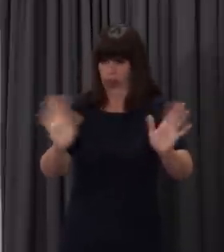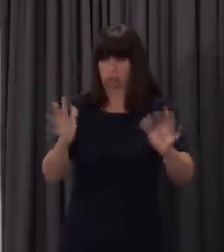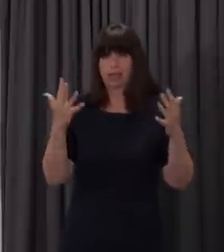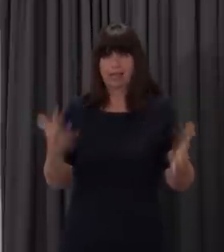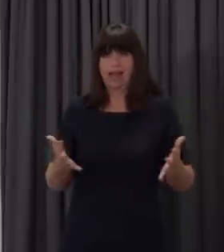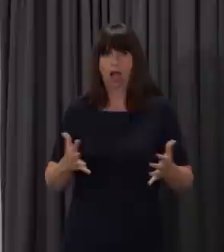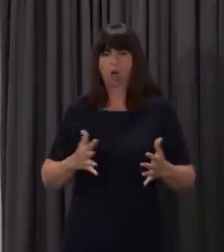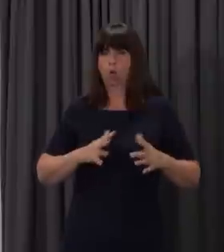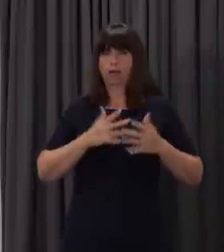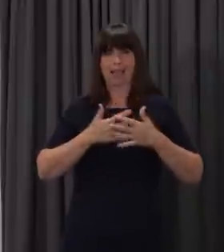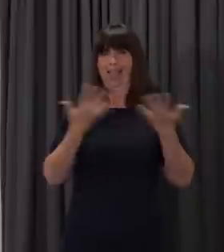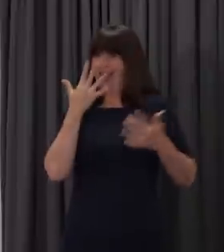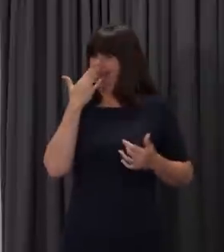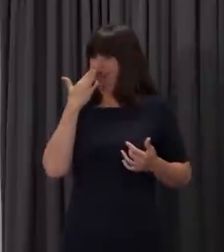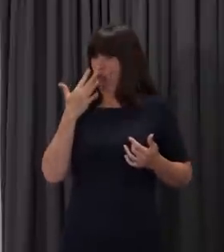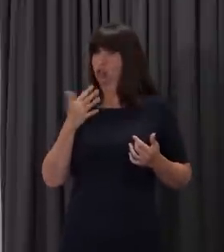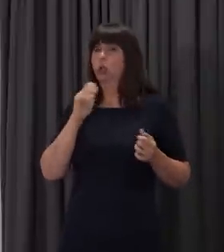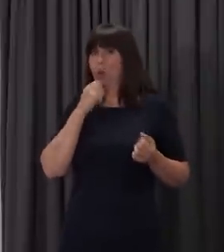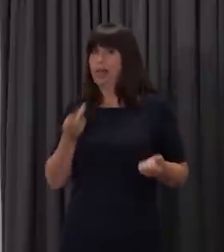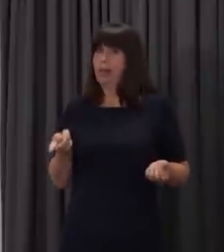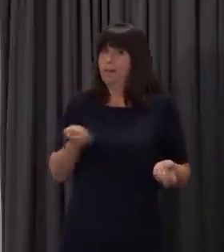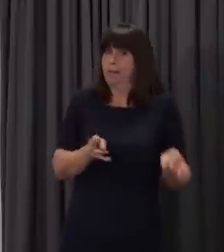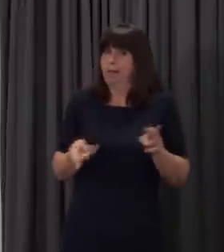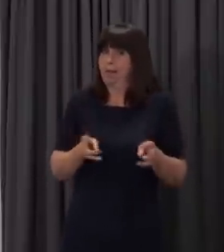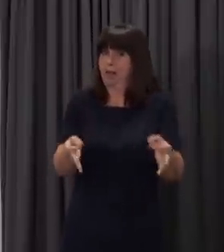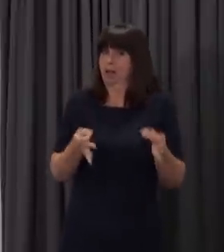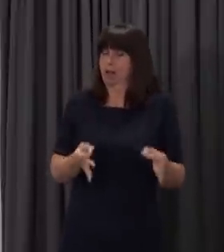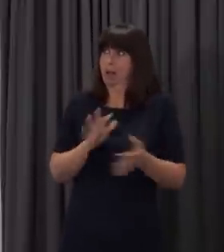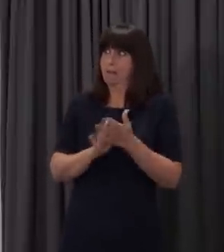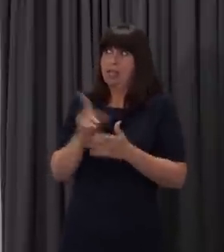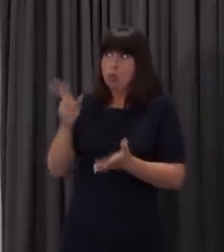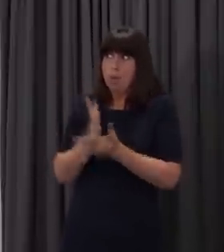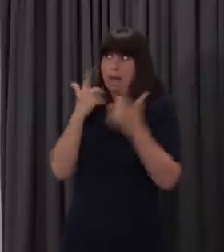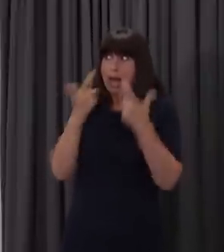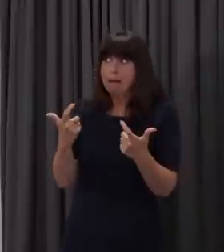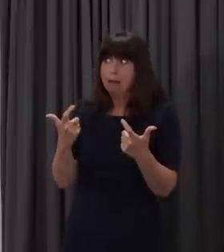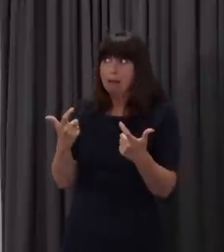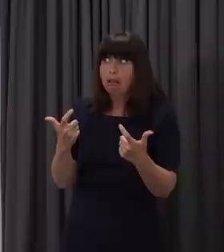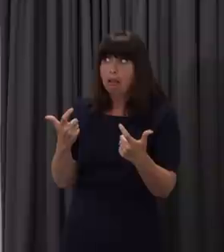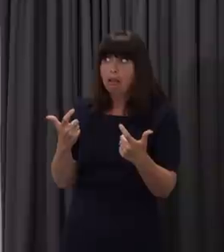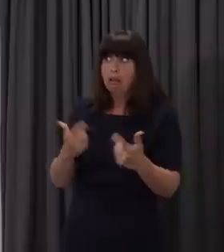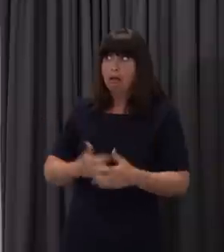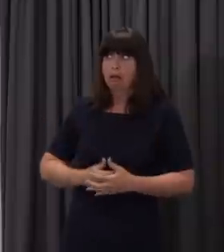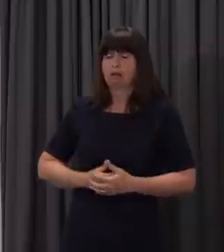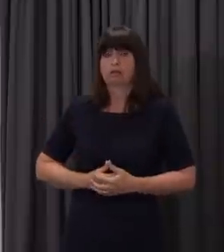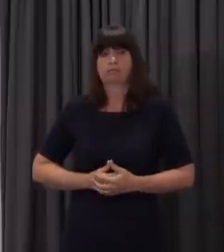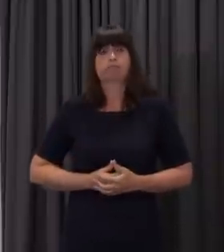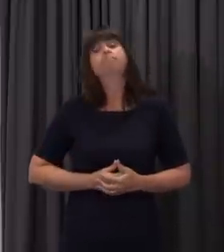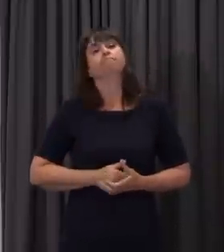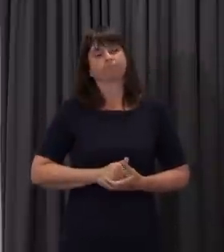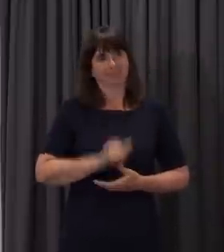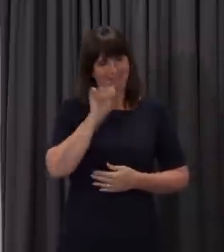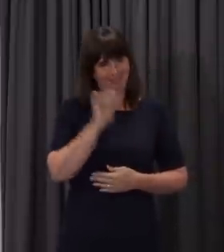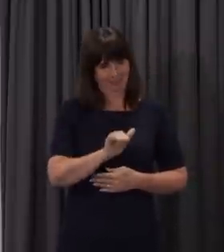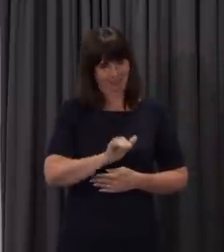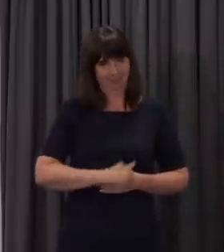from all different year groups spend some time back in school. Is that a cautious approach? Yes, absolutely. As I